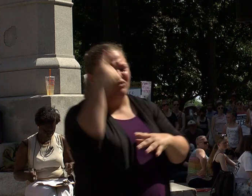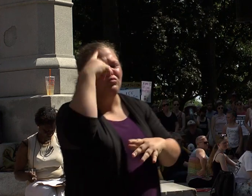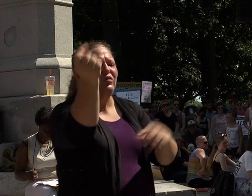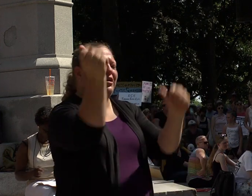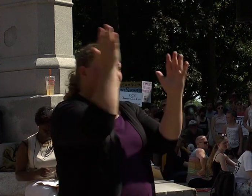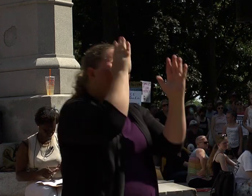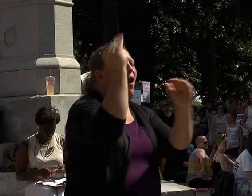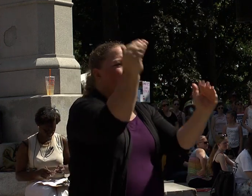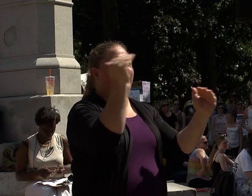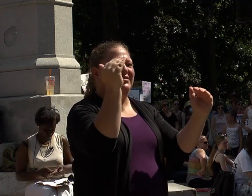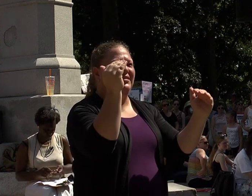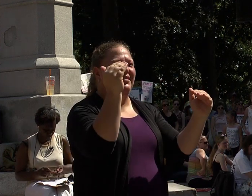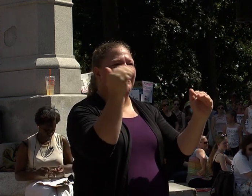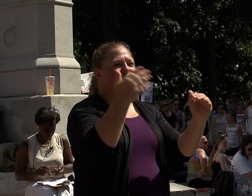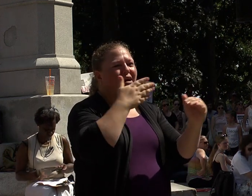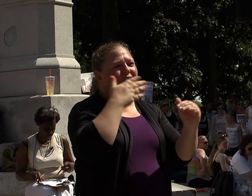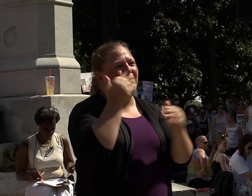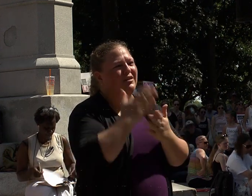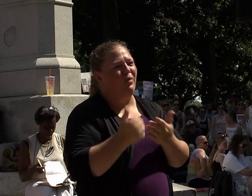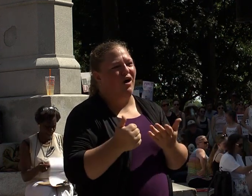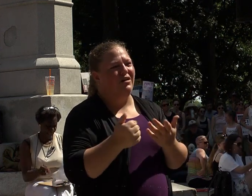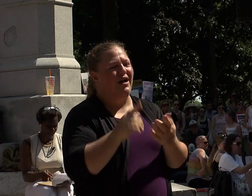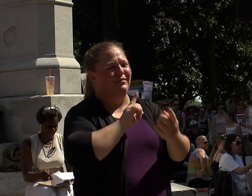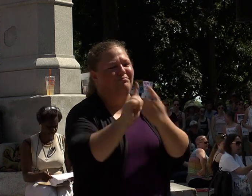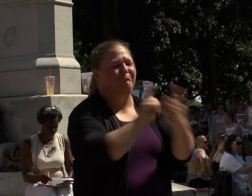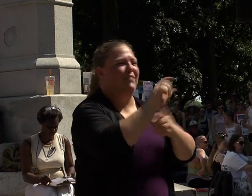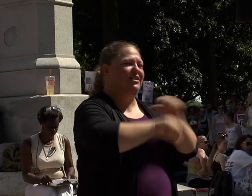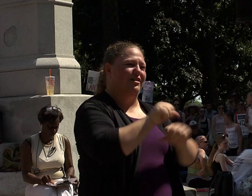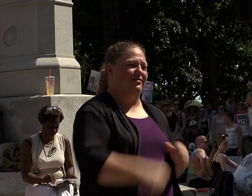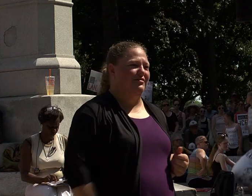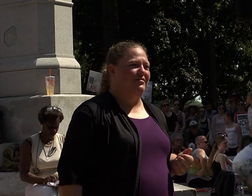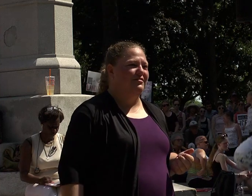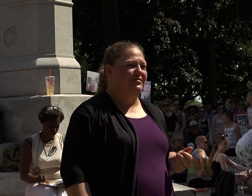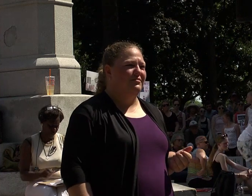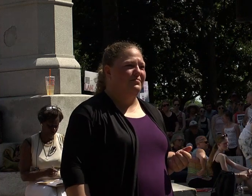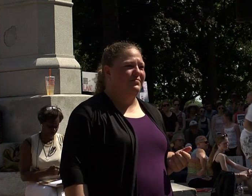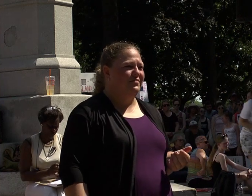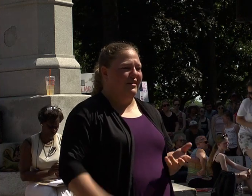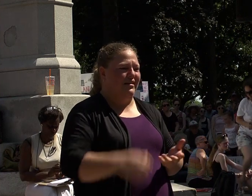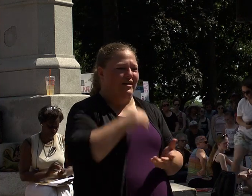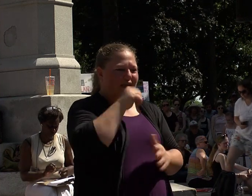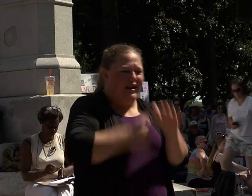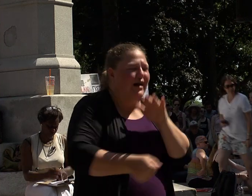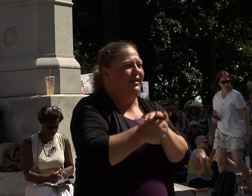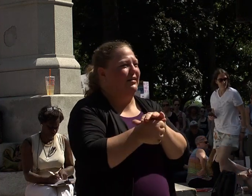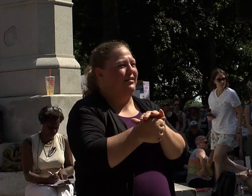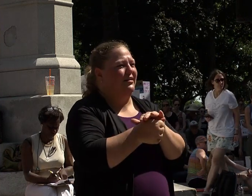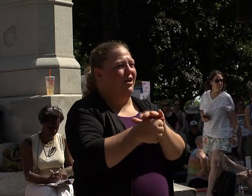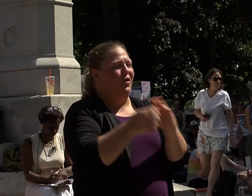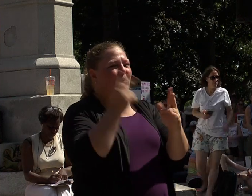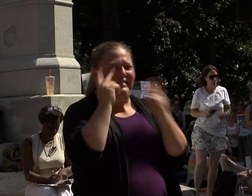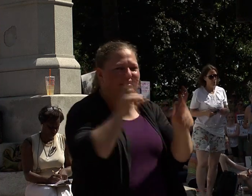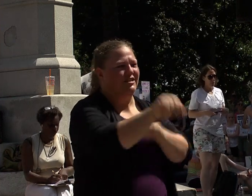and the best part neighbors meeting neighbors no longer invisible to ourselves we